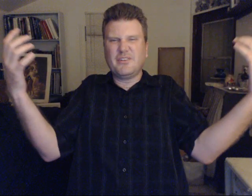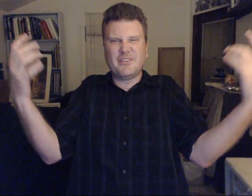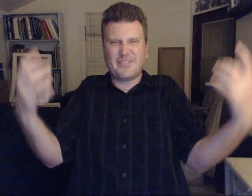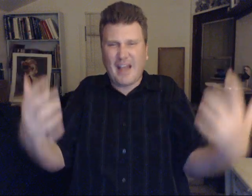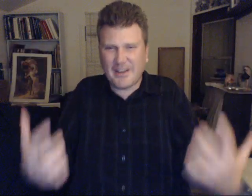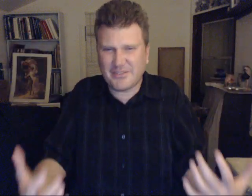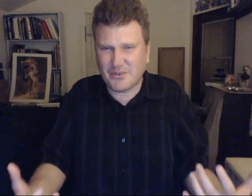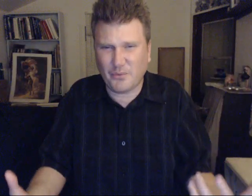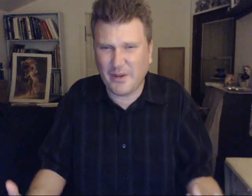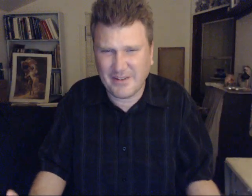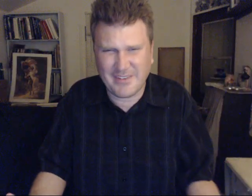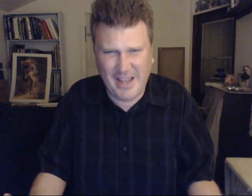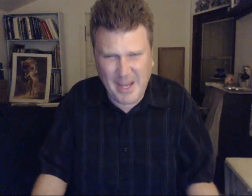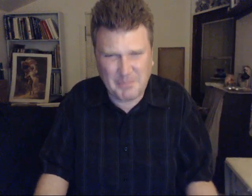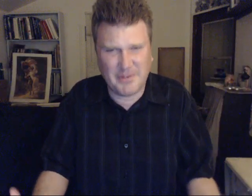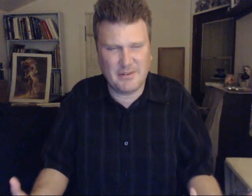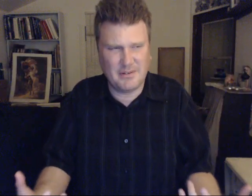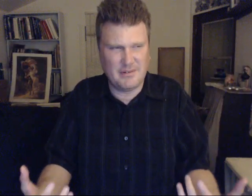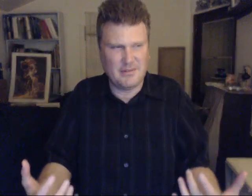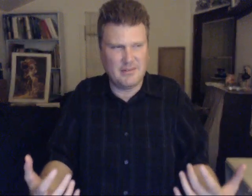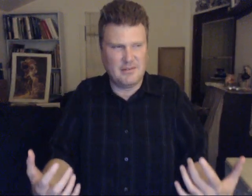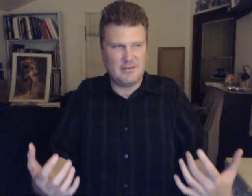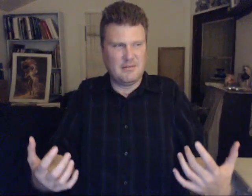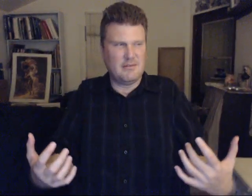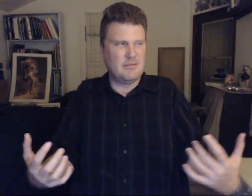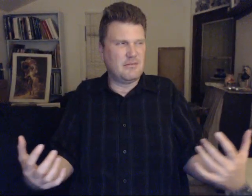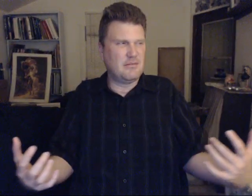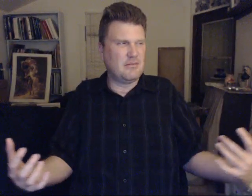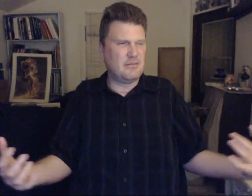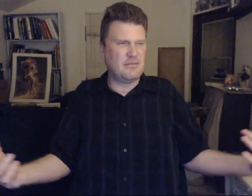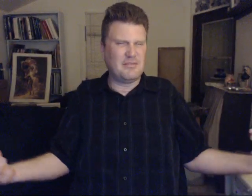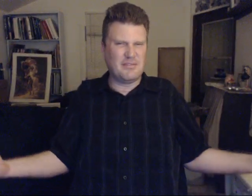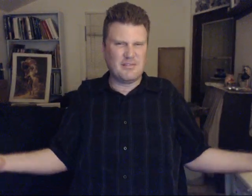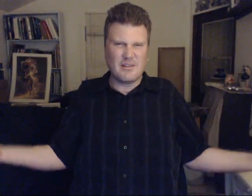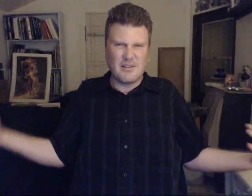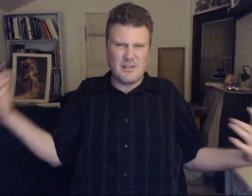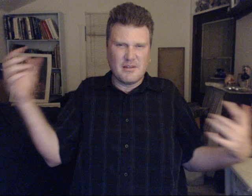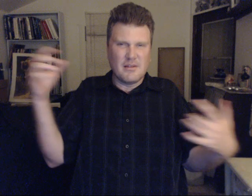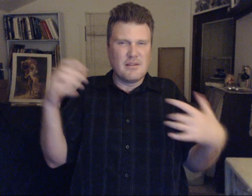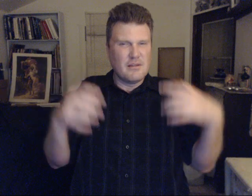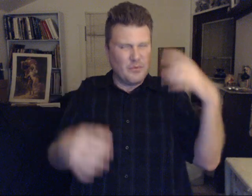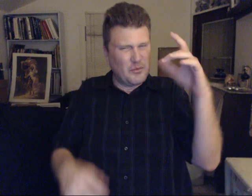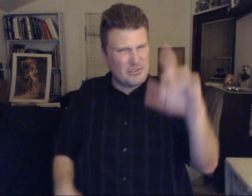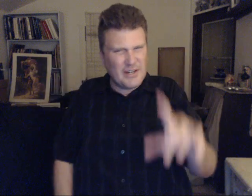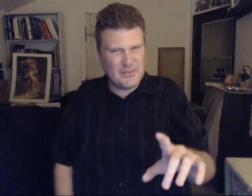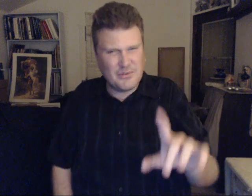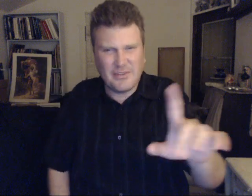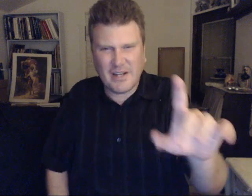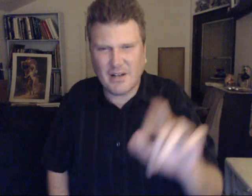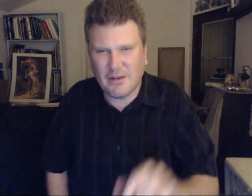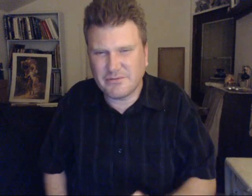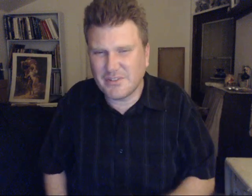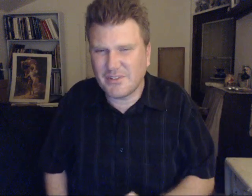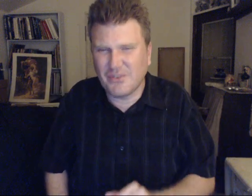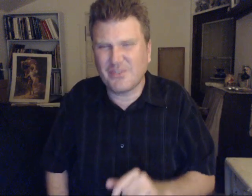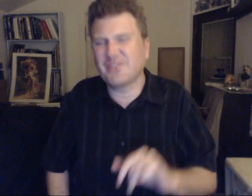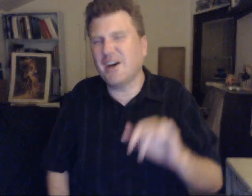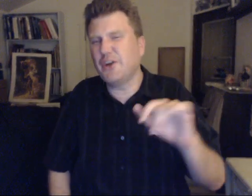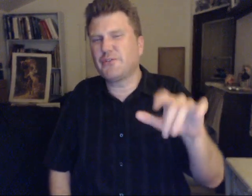disaster waiting to happen we realize you need that conflict in your society for